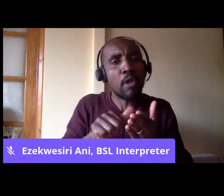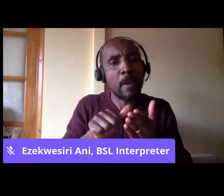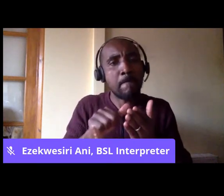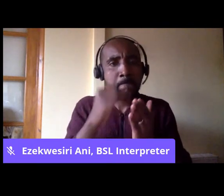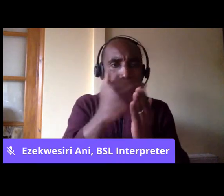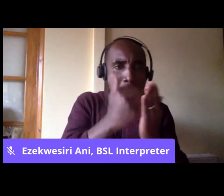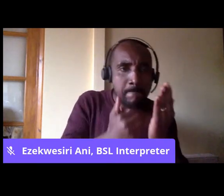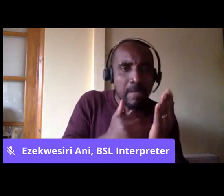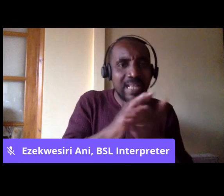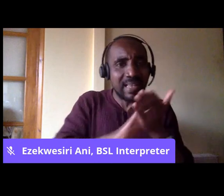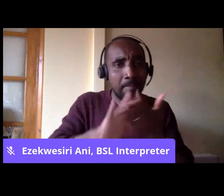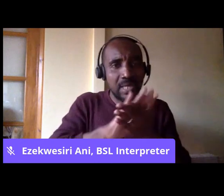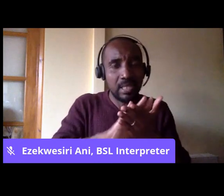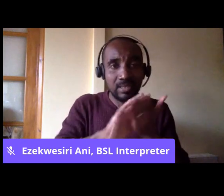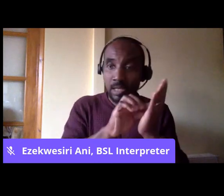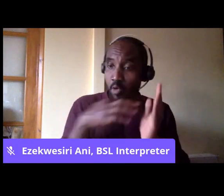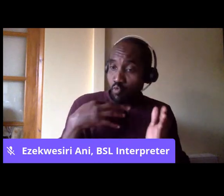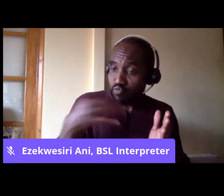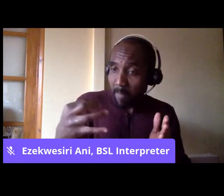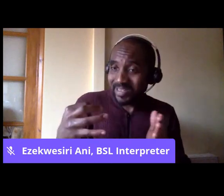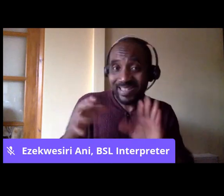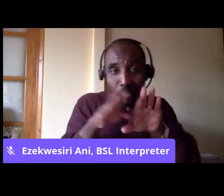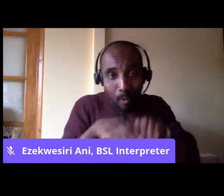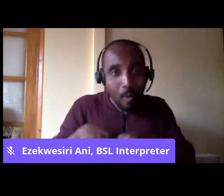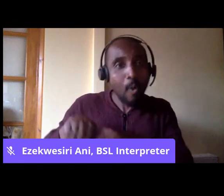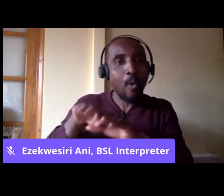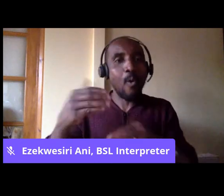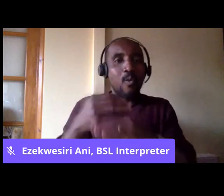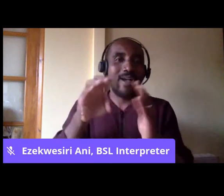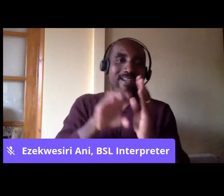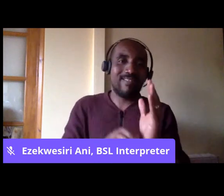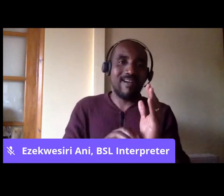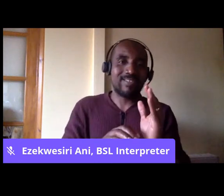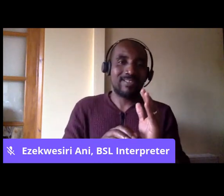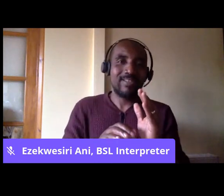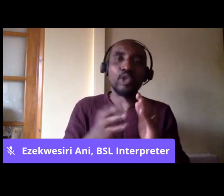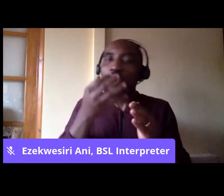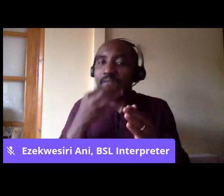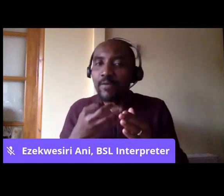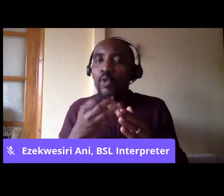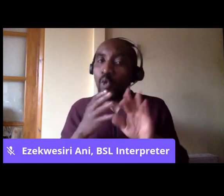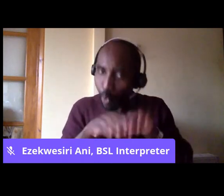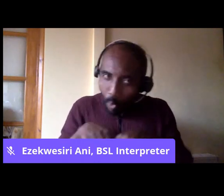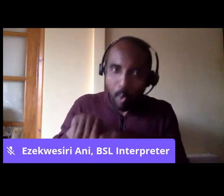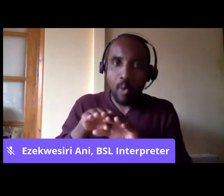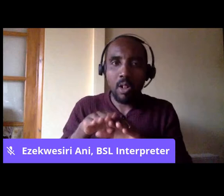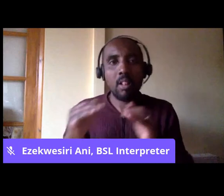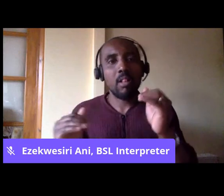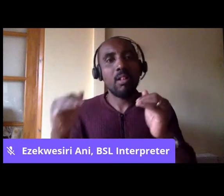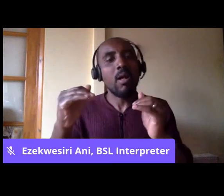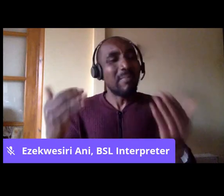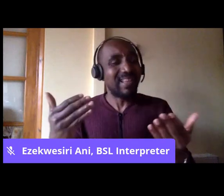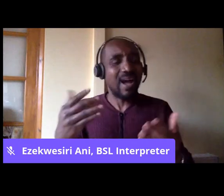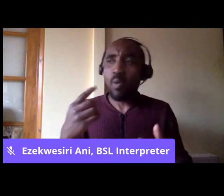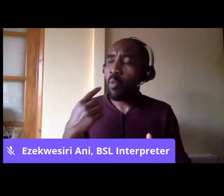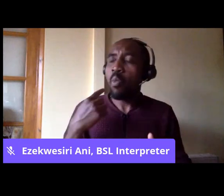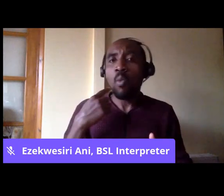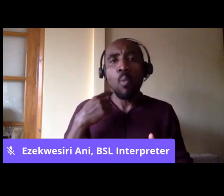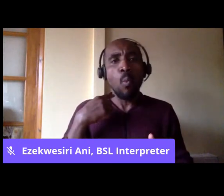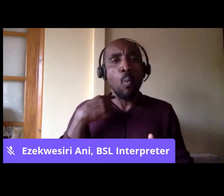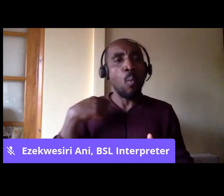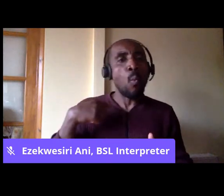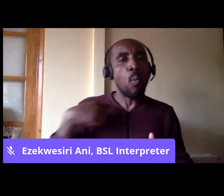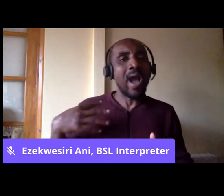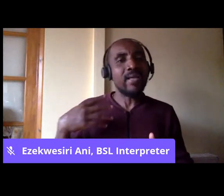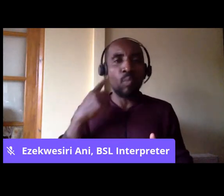in the interests of all of the working class. And, you know, the concept of white privilege, although today we hear it so popularly